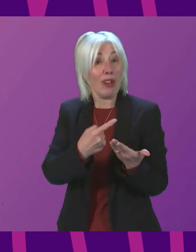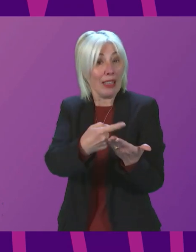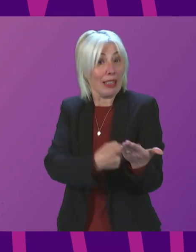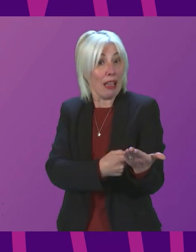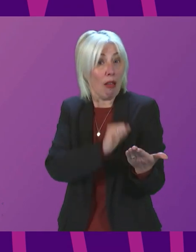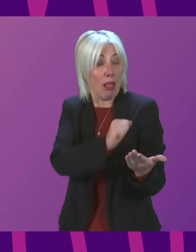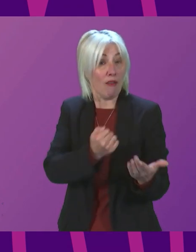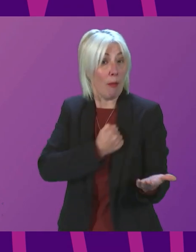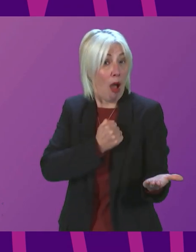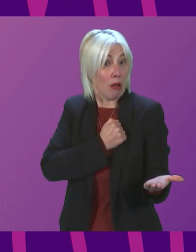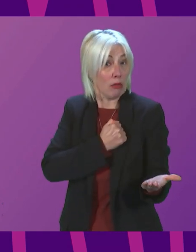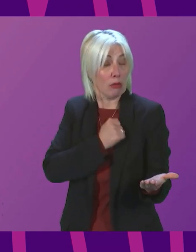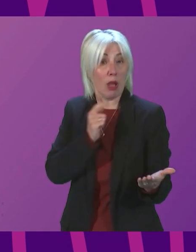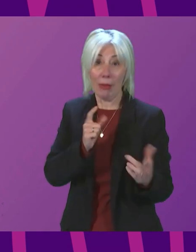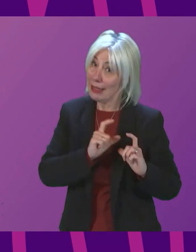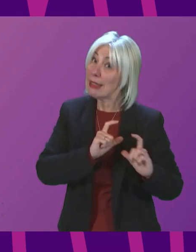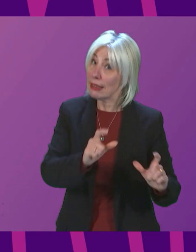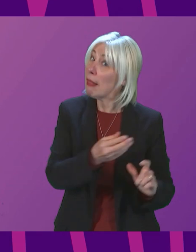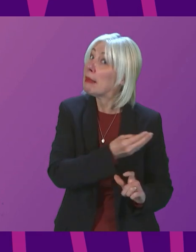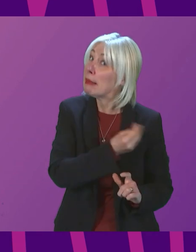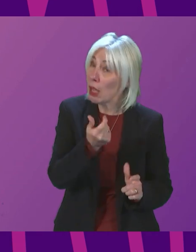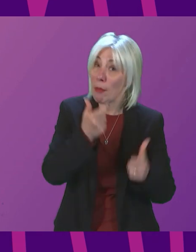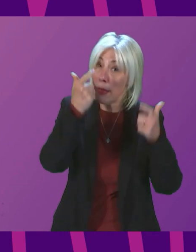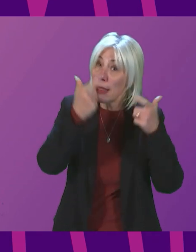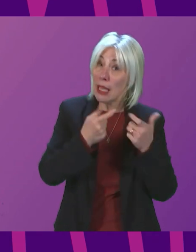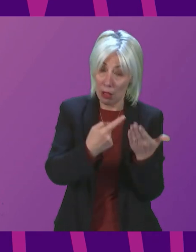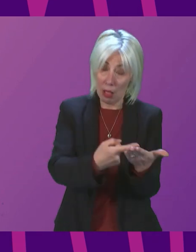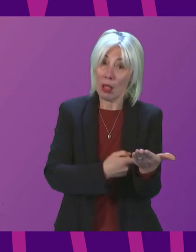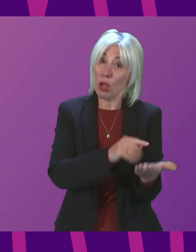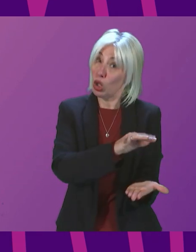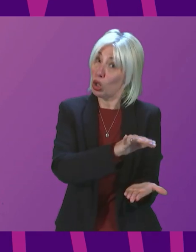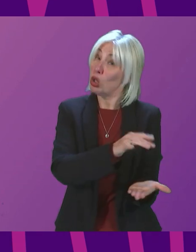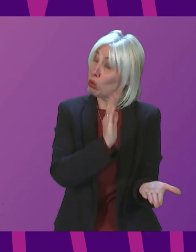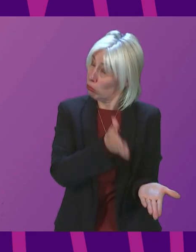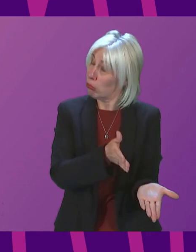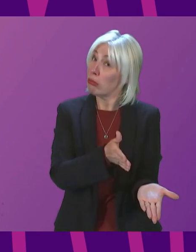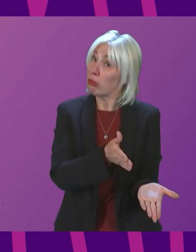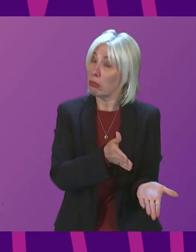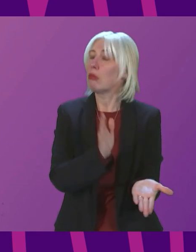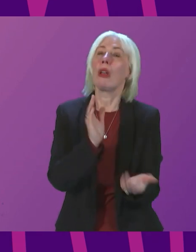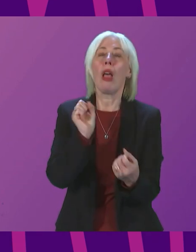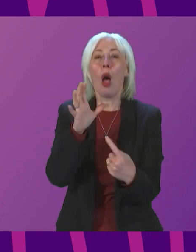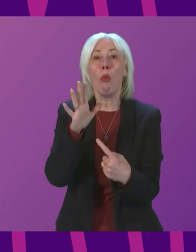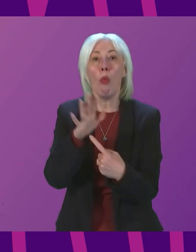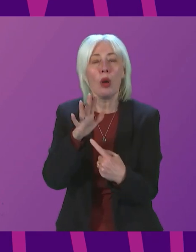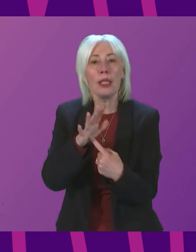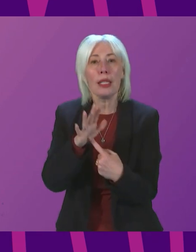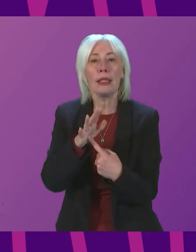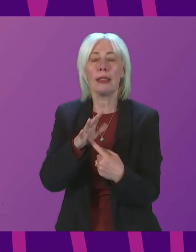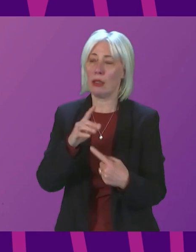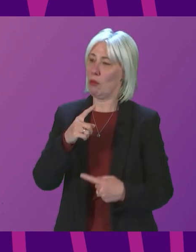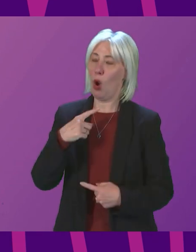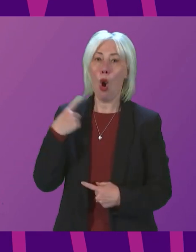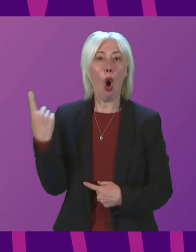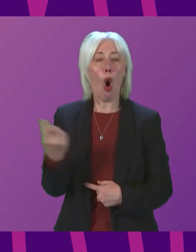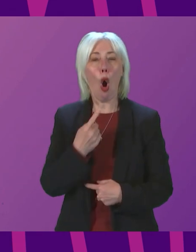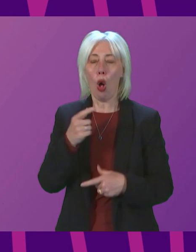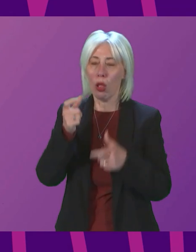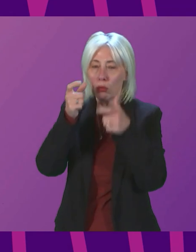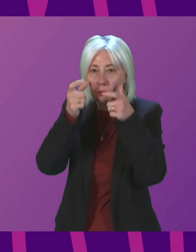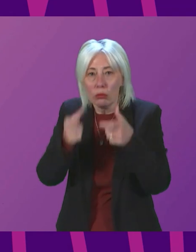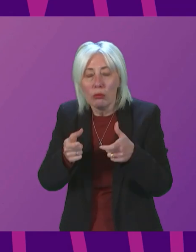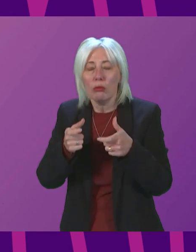we have, but still have some legal protections in place. It is important that we take a cautious